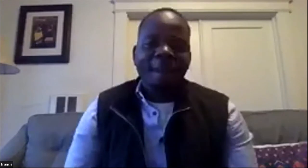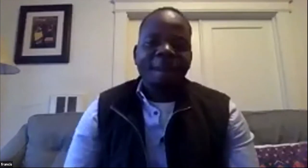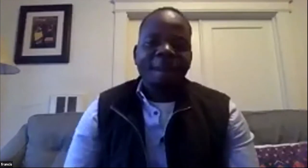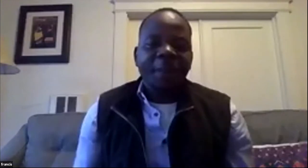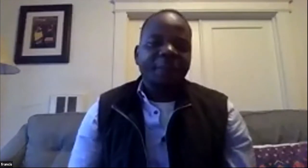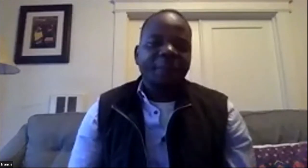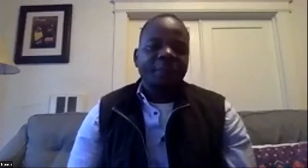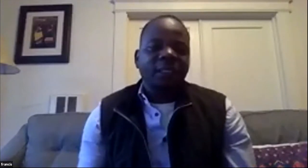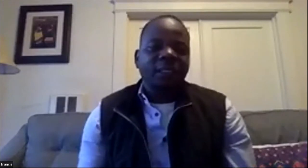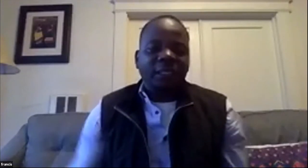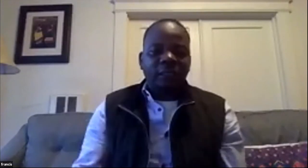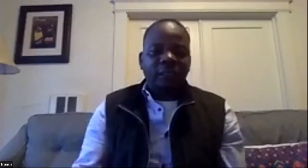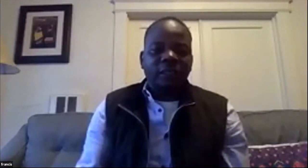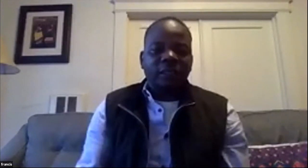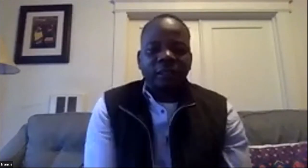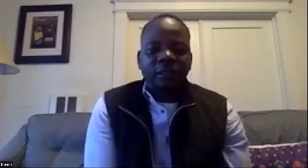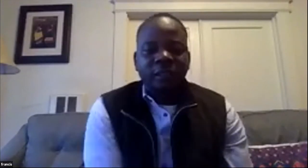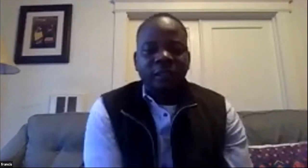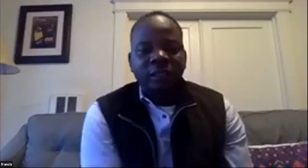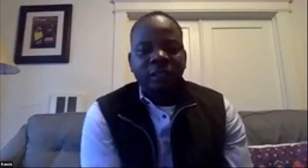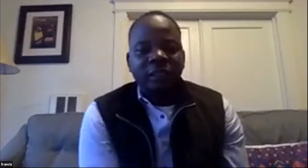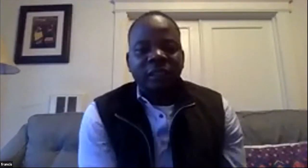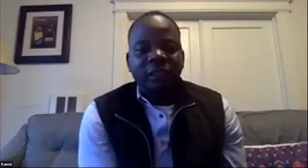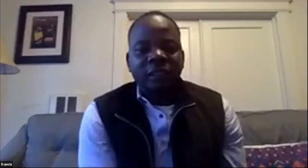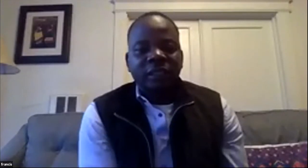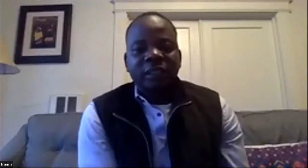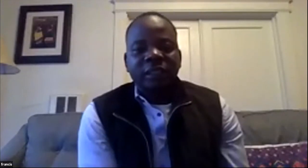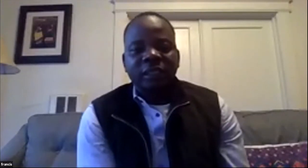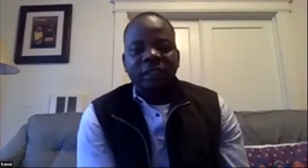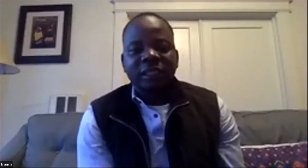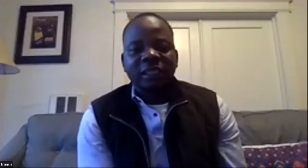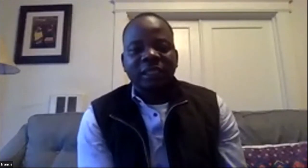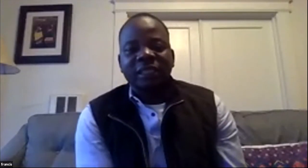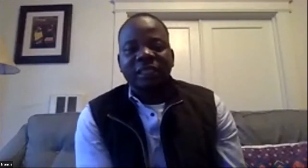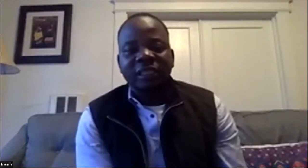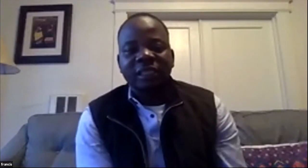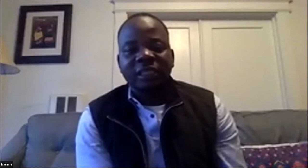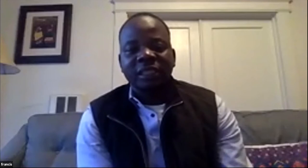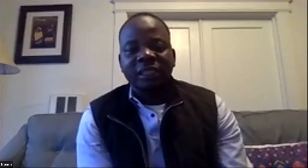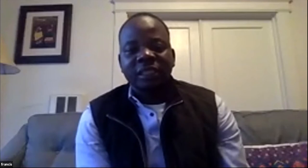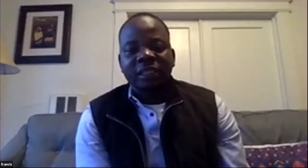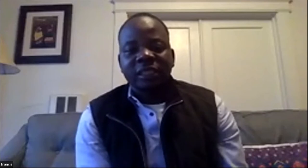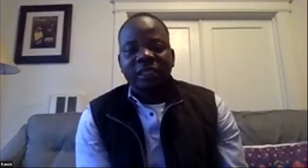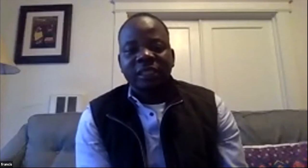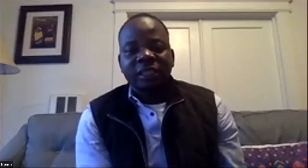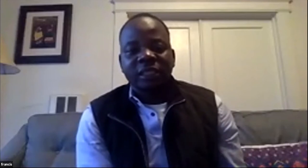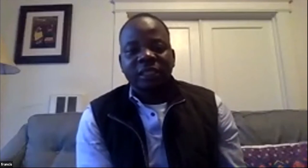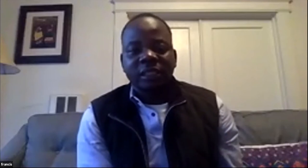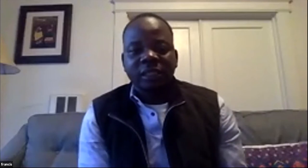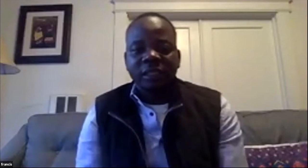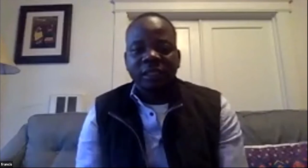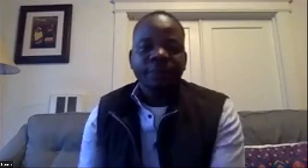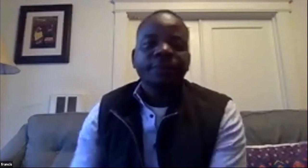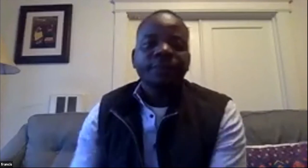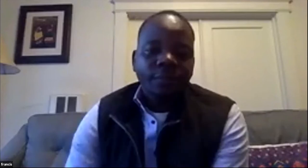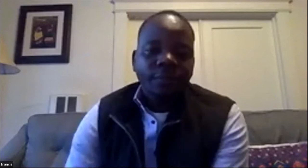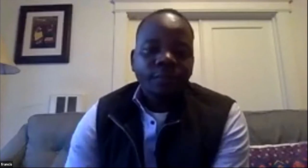also because francis works at a silicon valley private high school a lot of the students parents